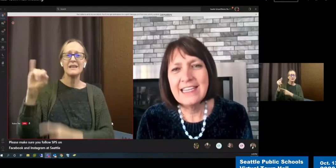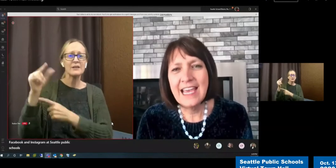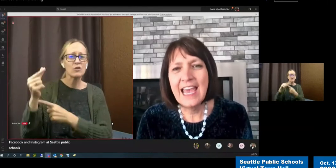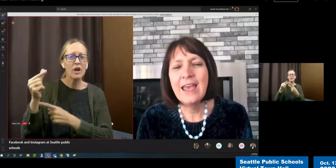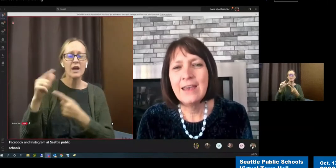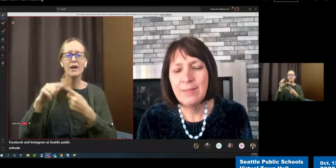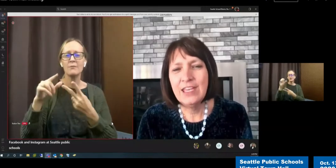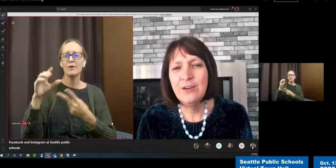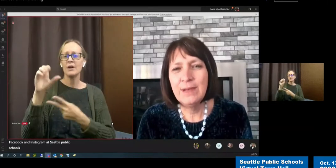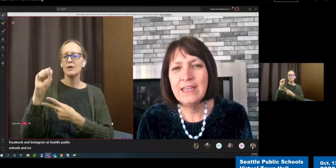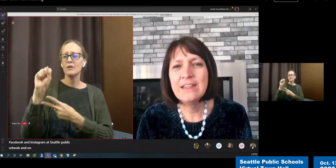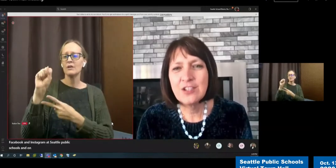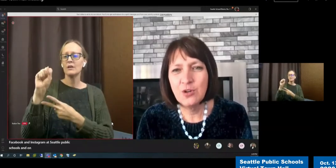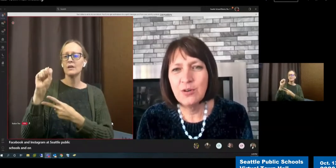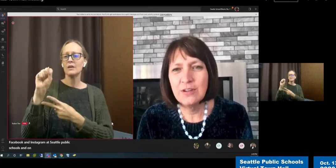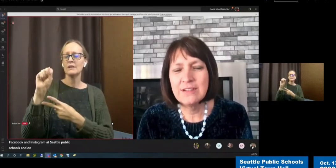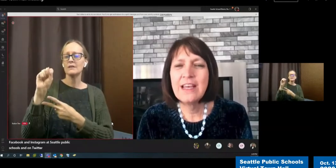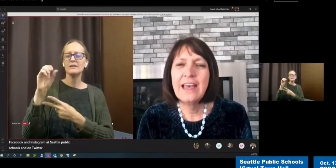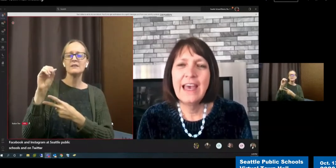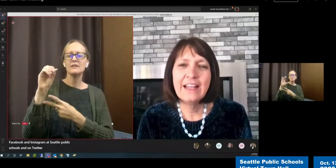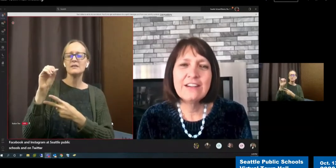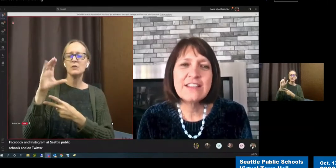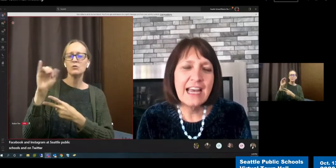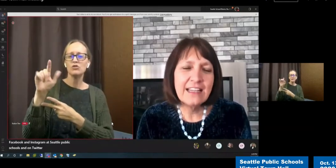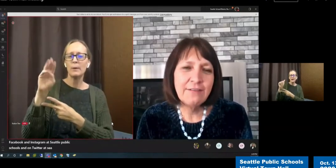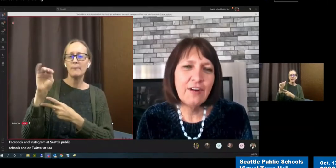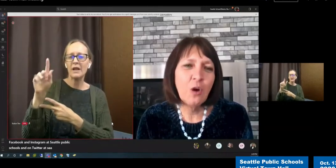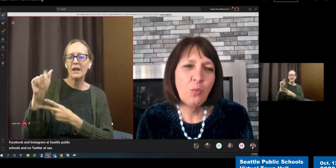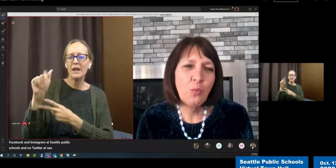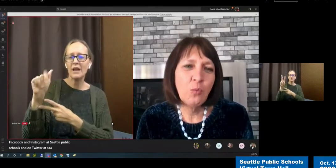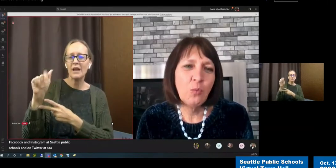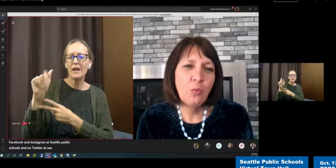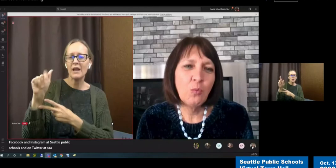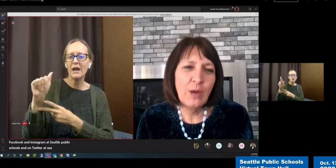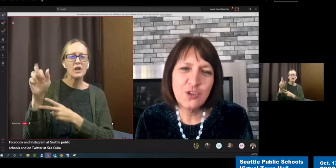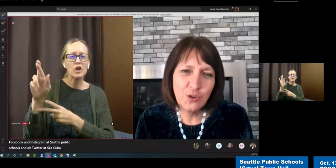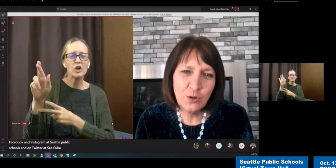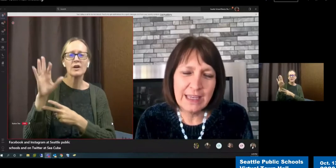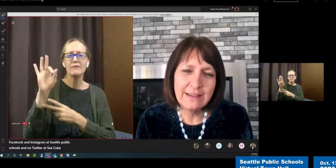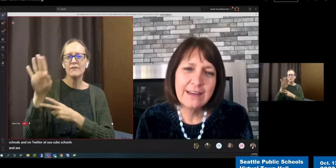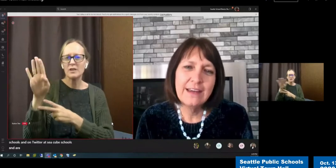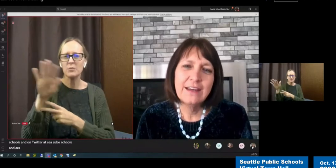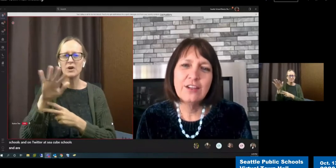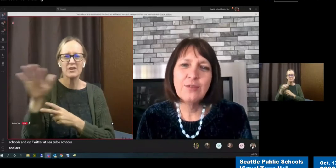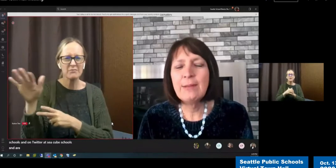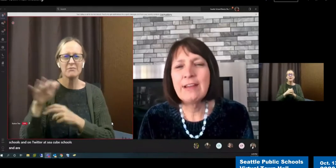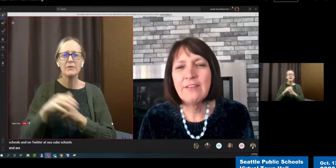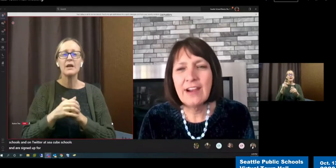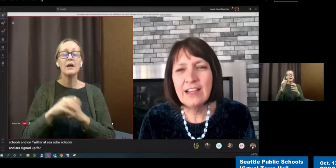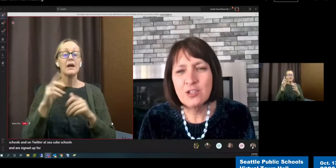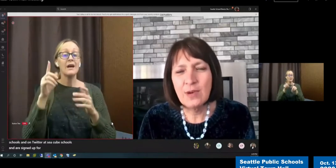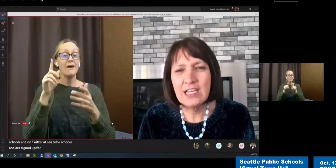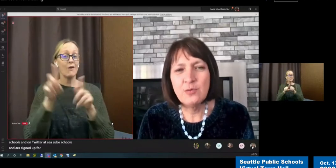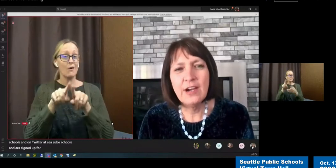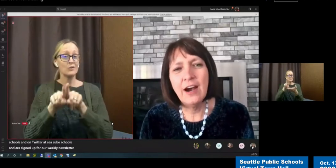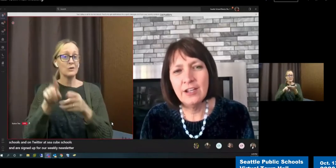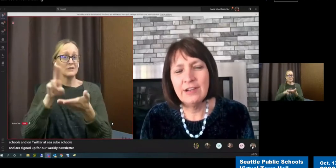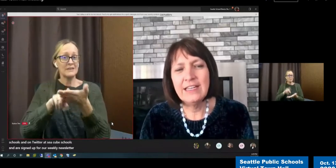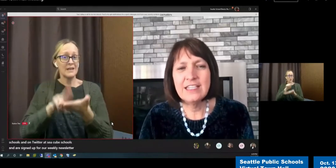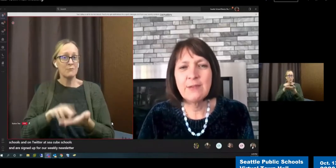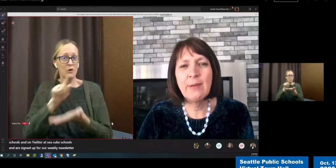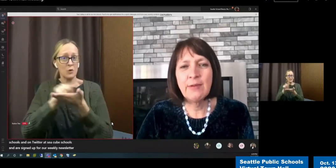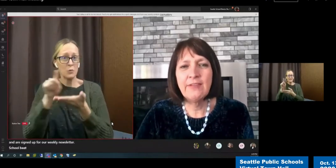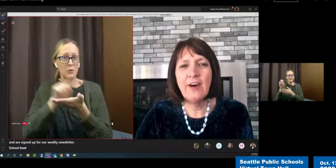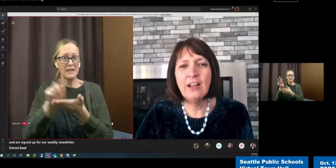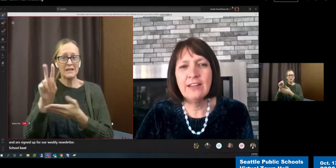SEAPUBSchools and are signed up for our weekly newsletter, School Beat, to read about the various ways we are honoring